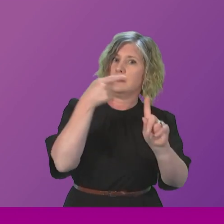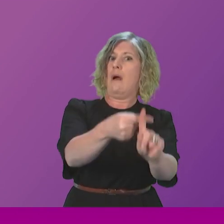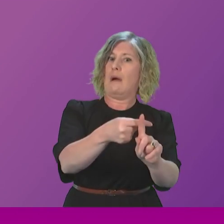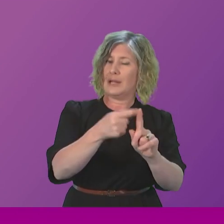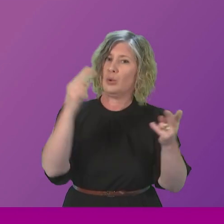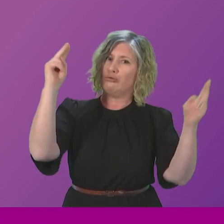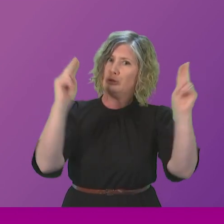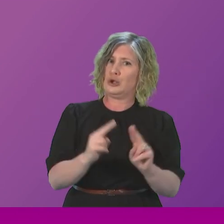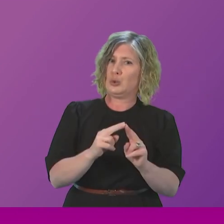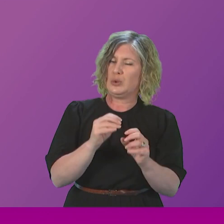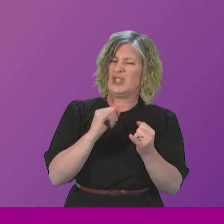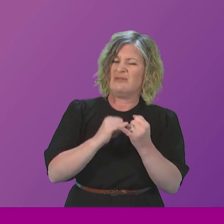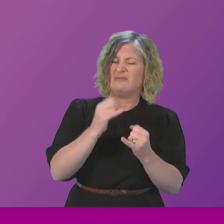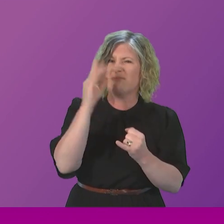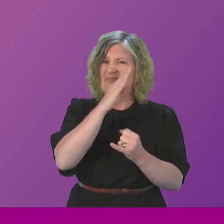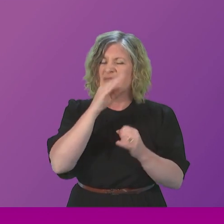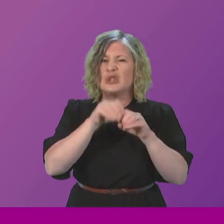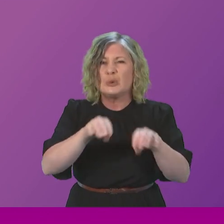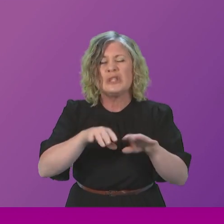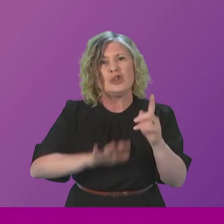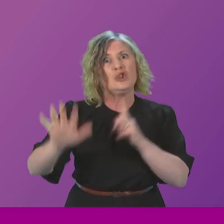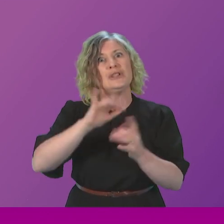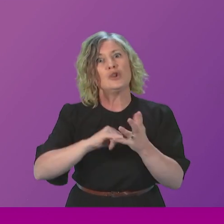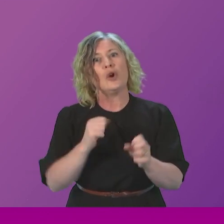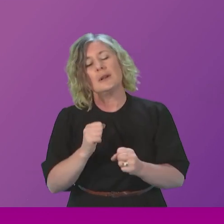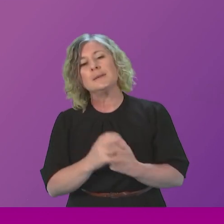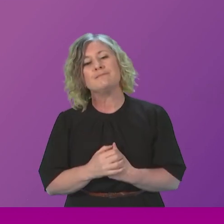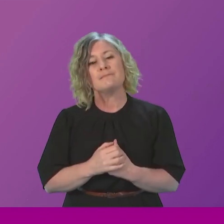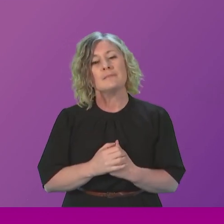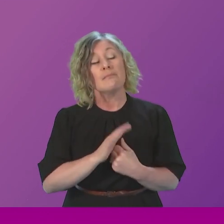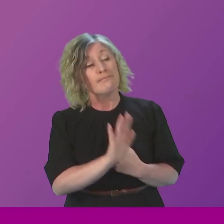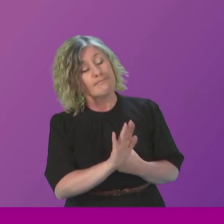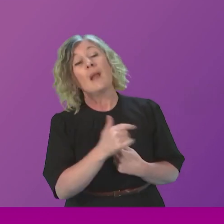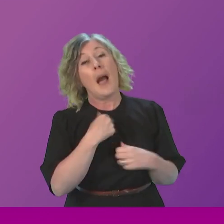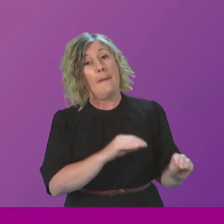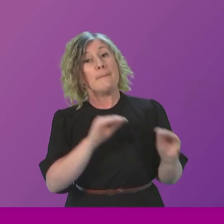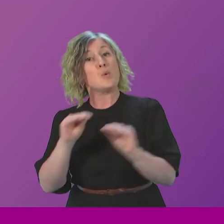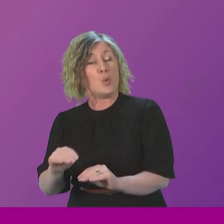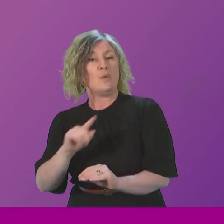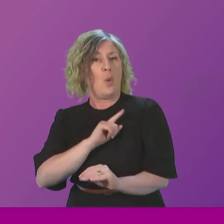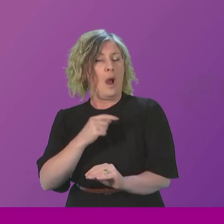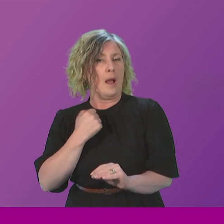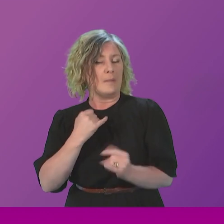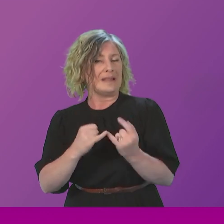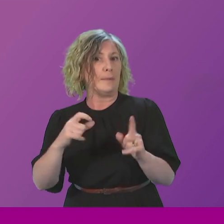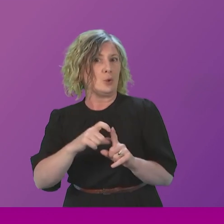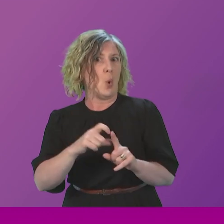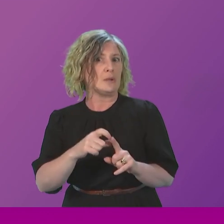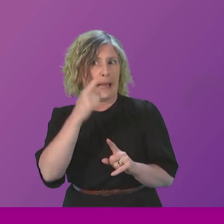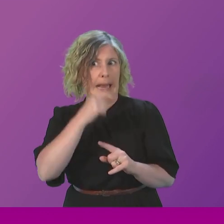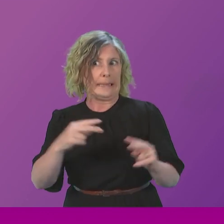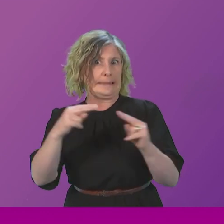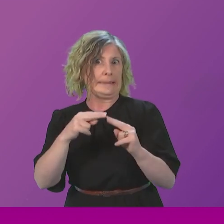Minister. I moved to Brotty Ferry so my stepdaughter could see her father more recently. That is actually the reason